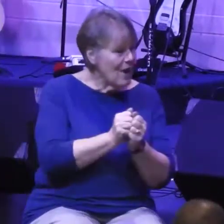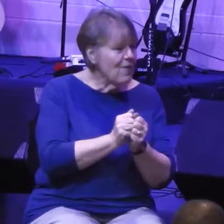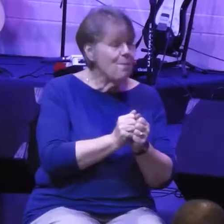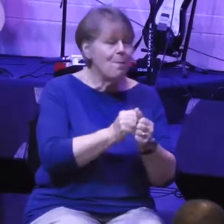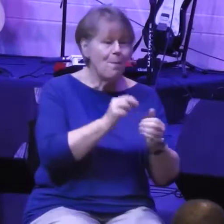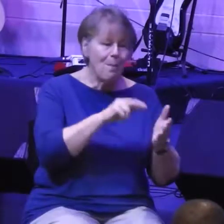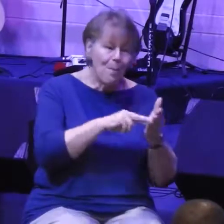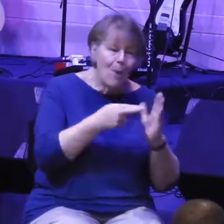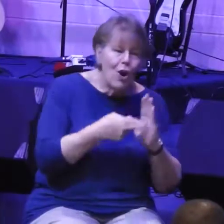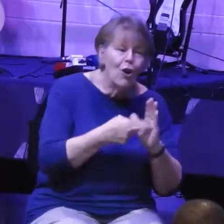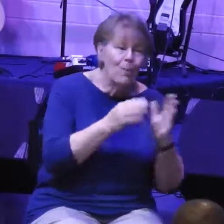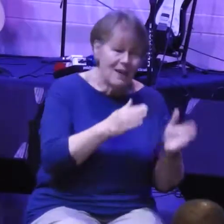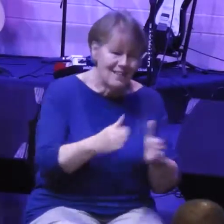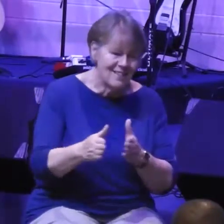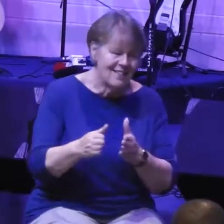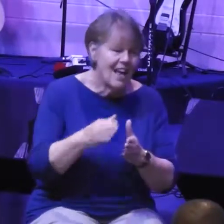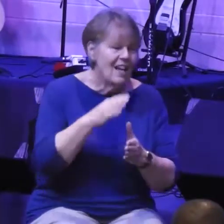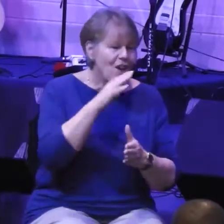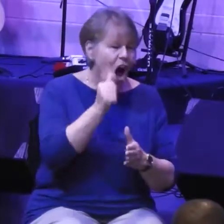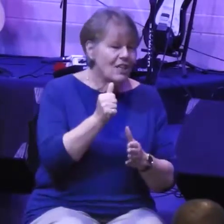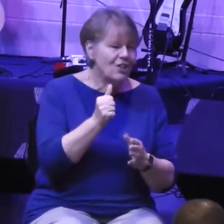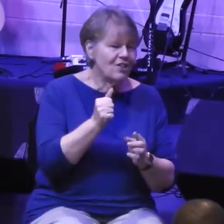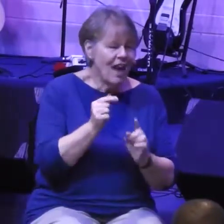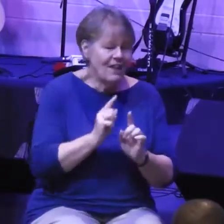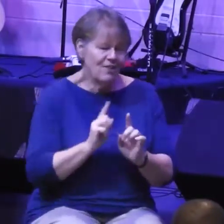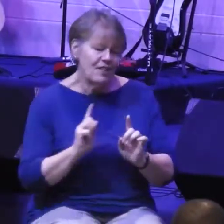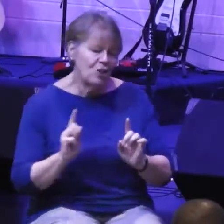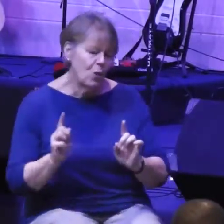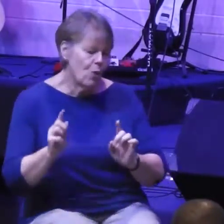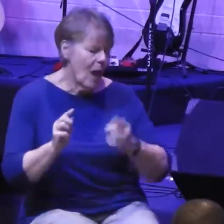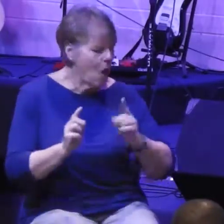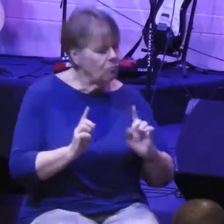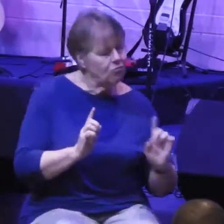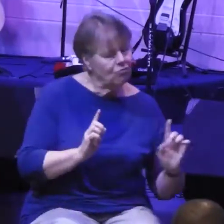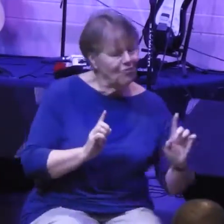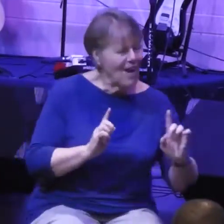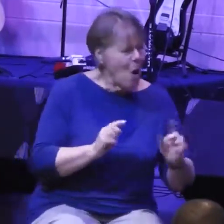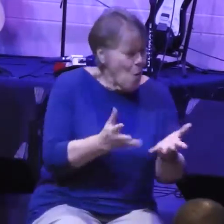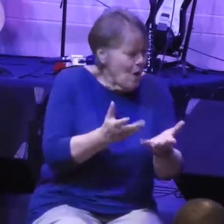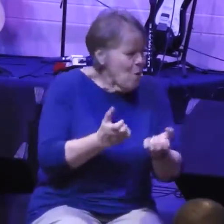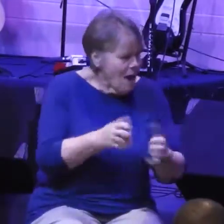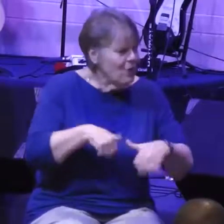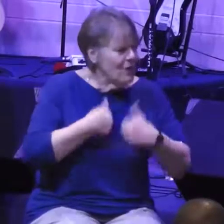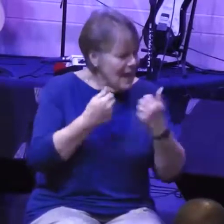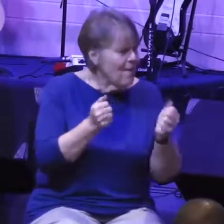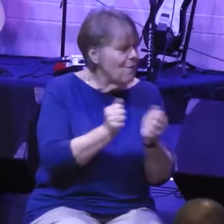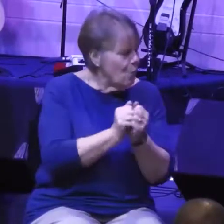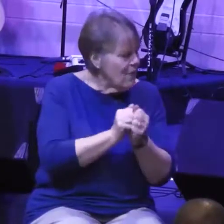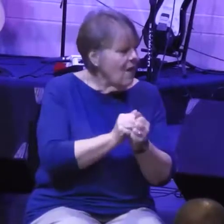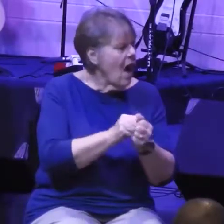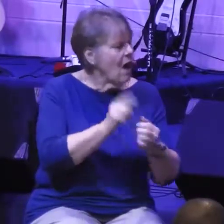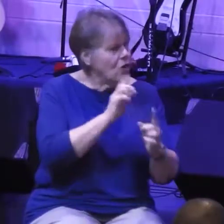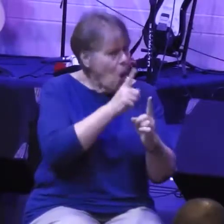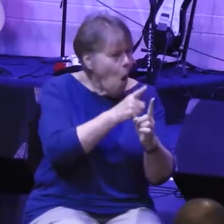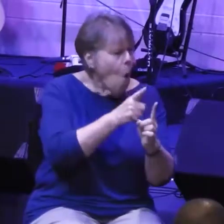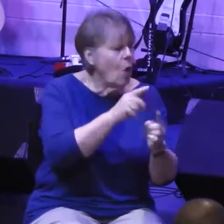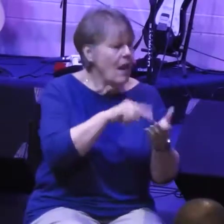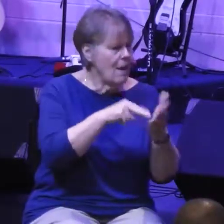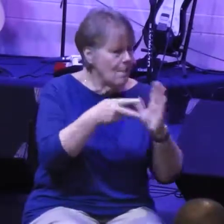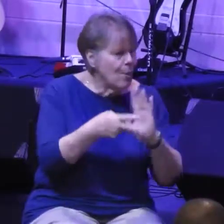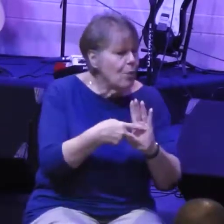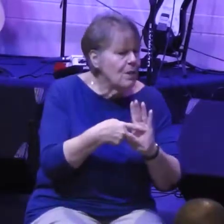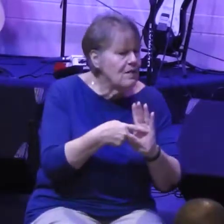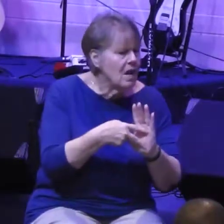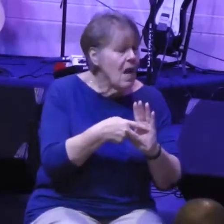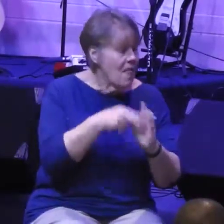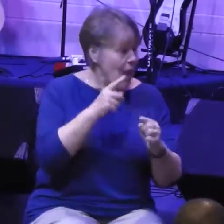blow us around, but we want to live with some sort of purpose. We want to live with a purpose that when we face opposition, we don't back down,